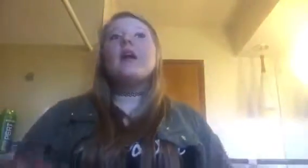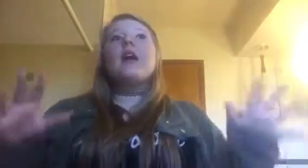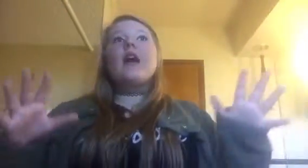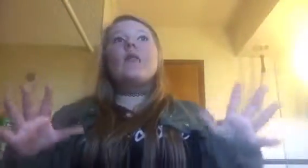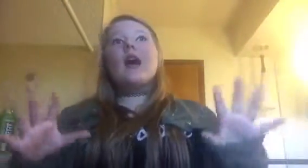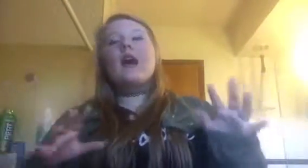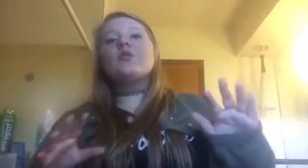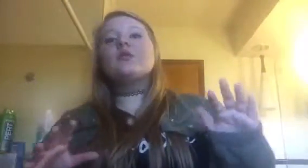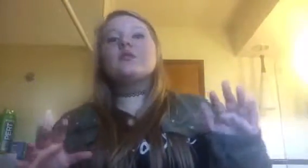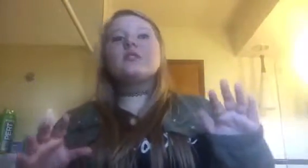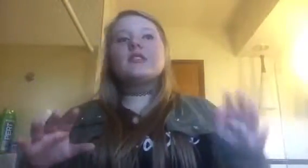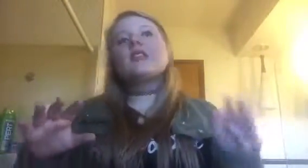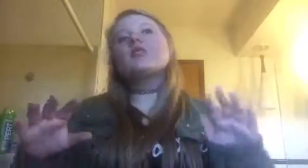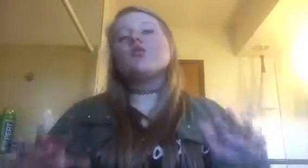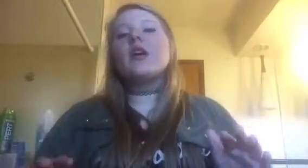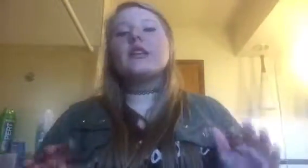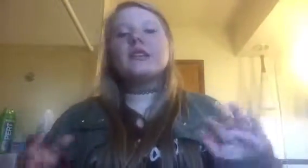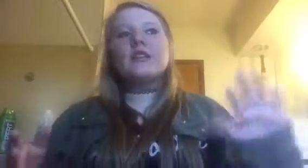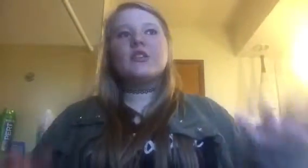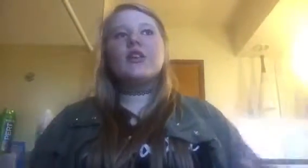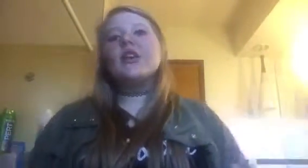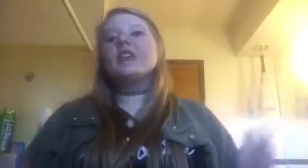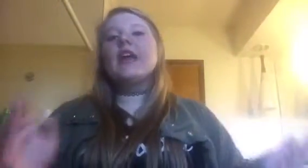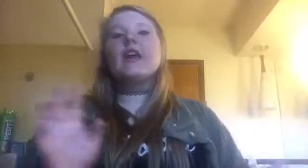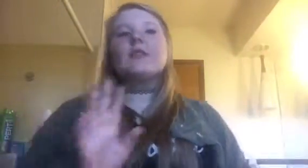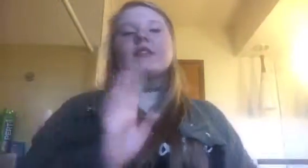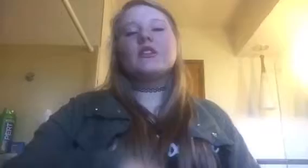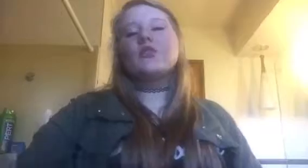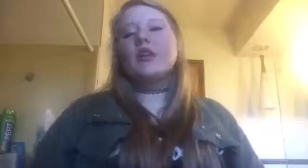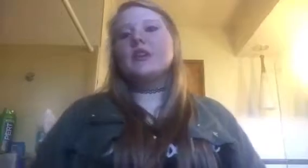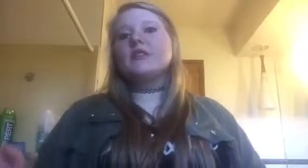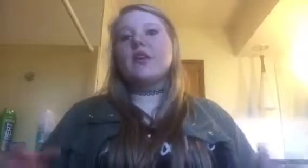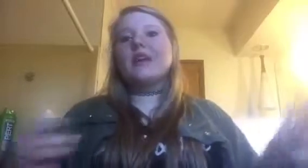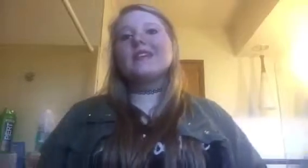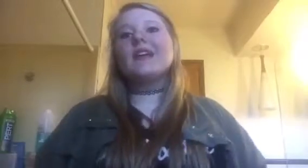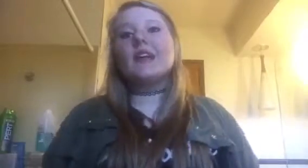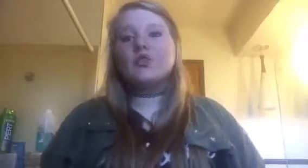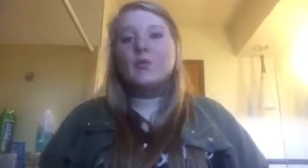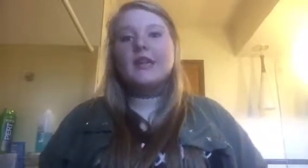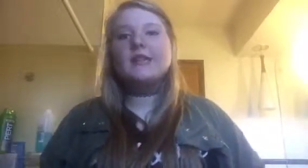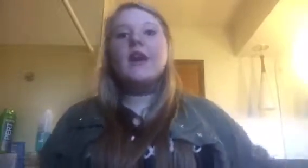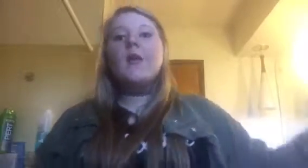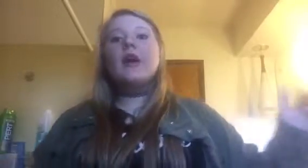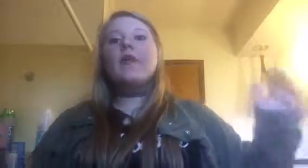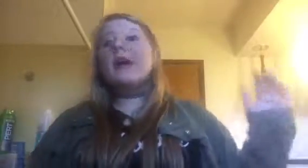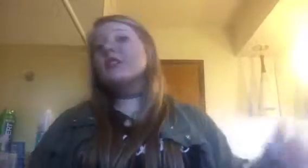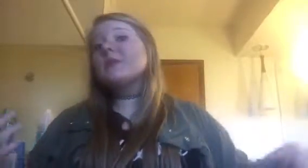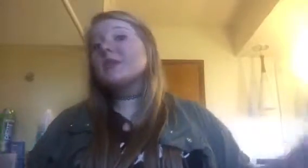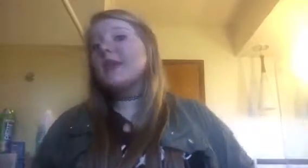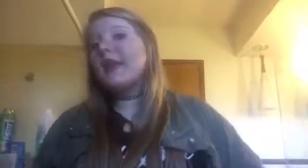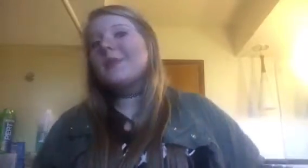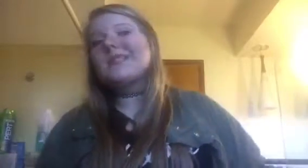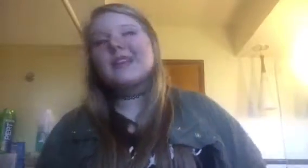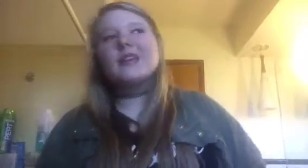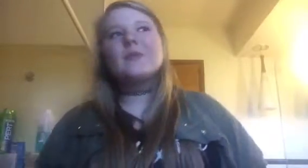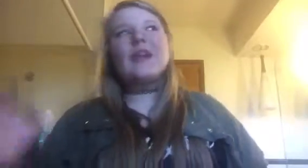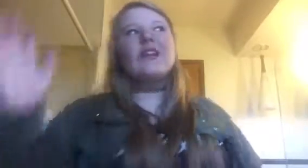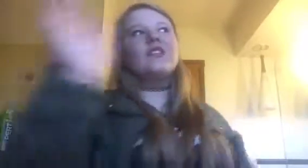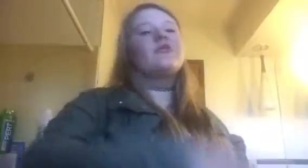around 6.20, 6.30ish. I get up at 6.20, so I got 10 extra minutes. But I'm actually supposed to be getting up at 6, but I just,